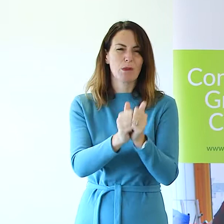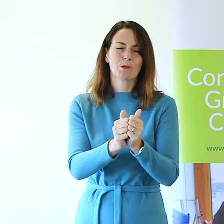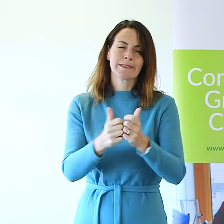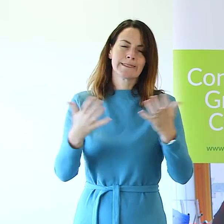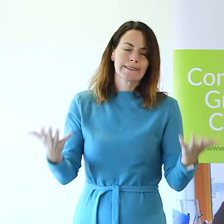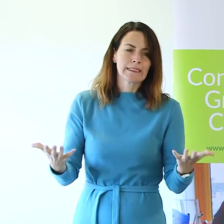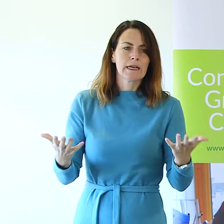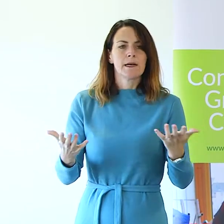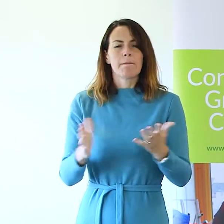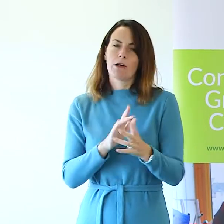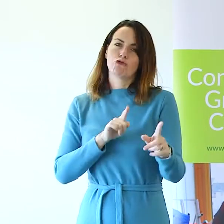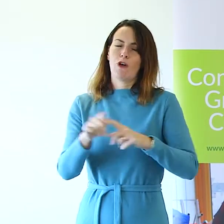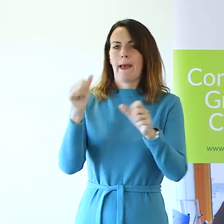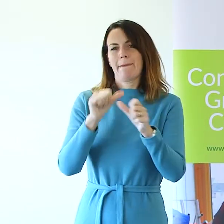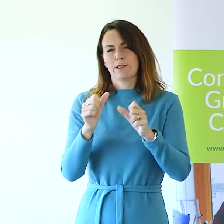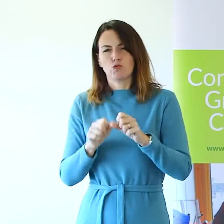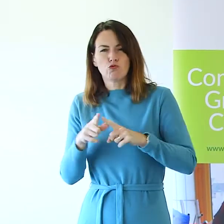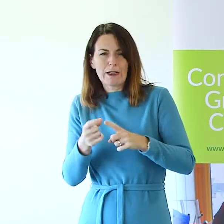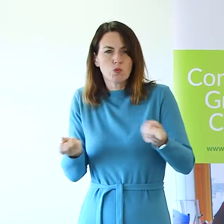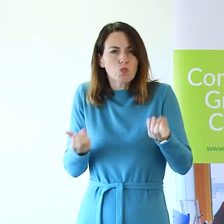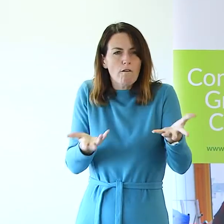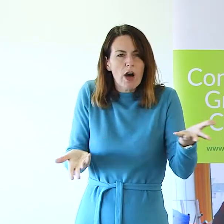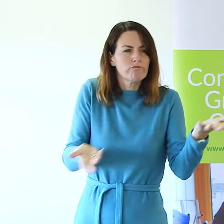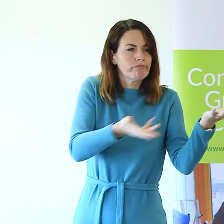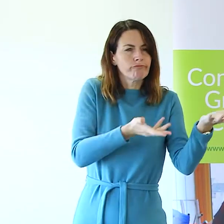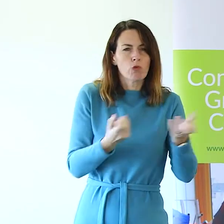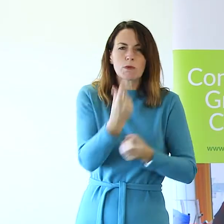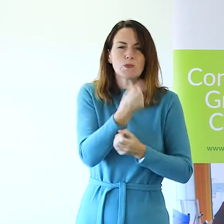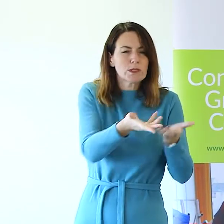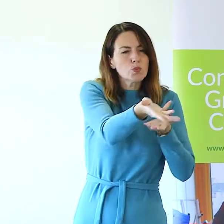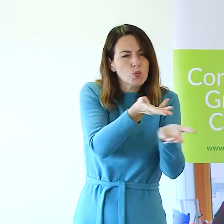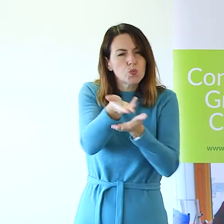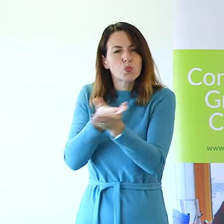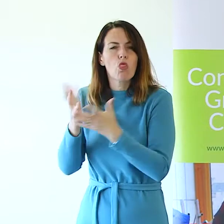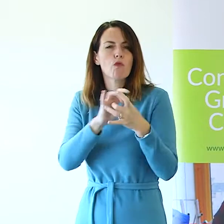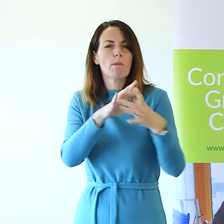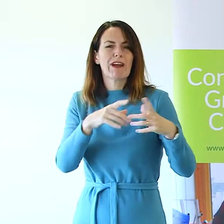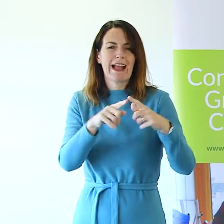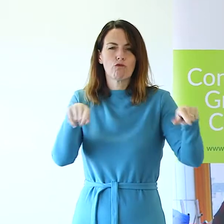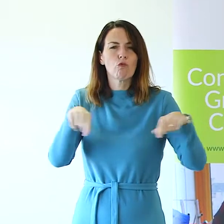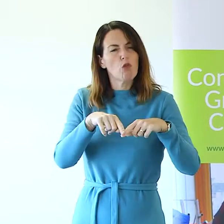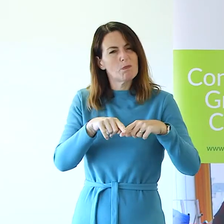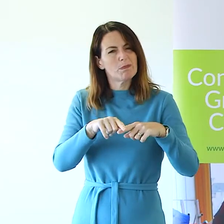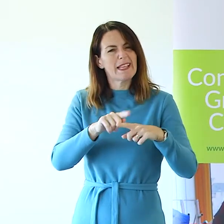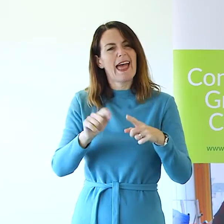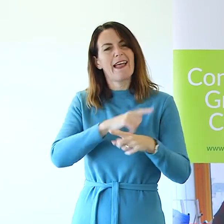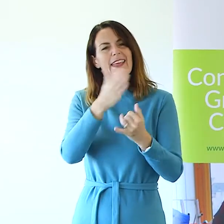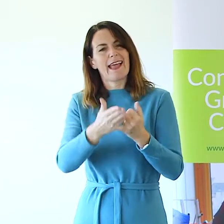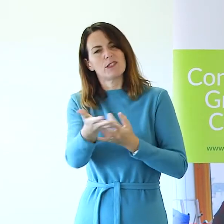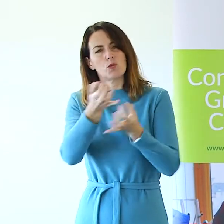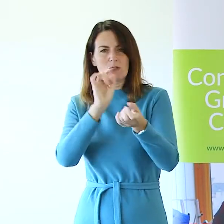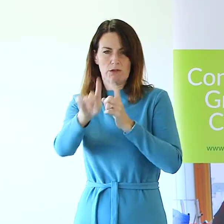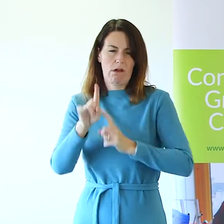our very best to give you opportunity to talk to each other in the breakout rooms and in the question session at the end.